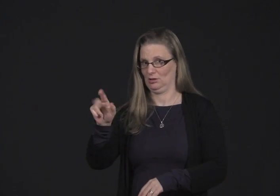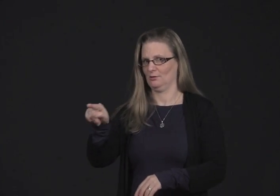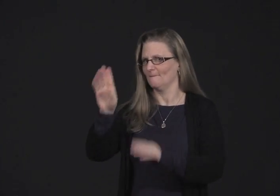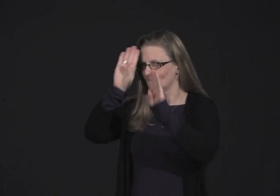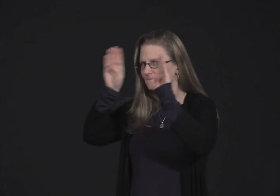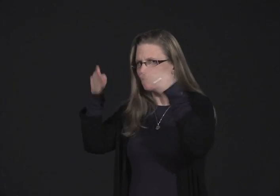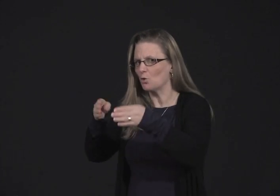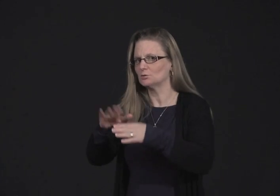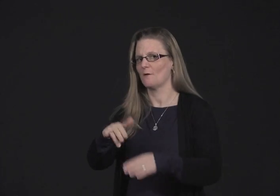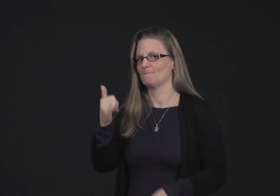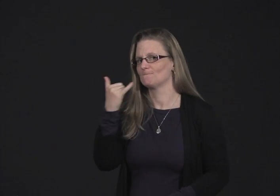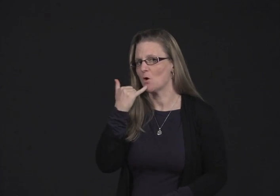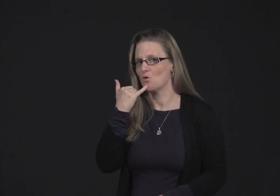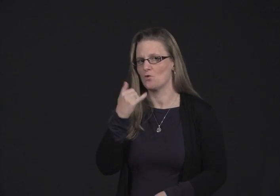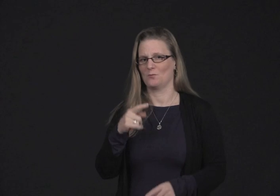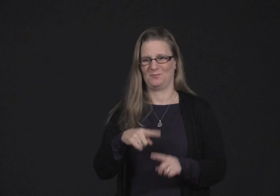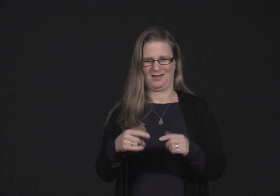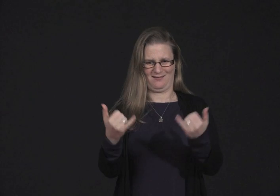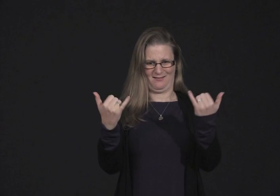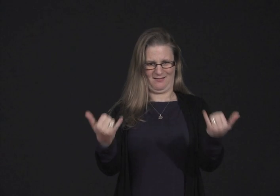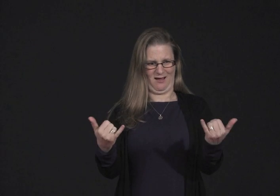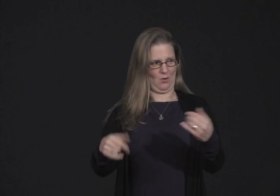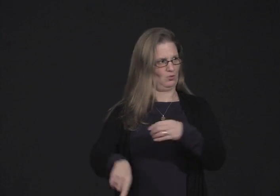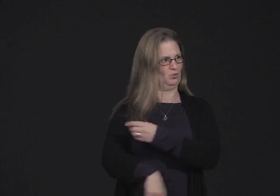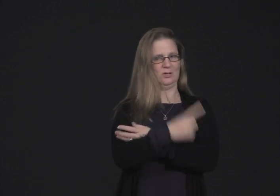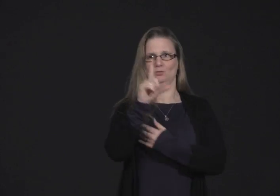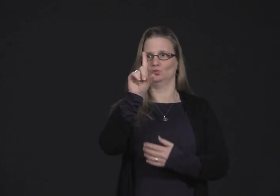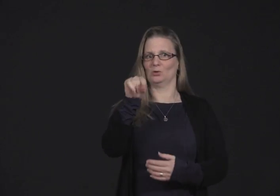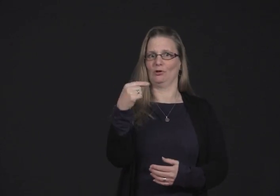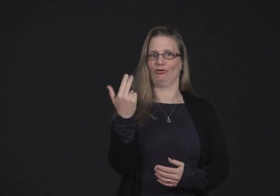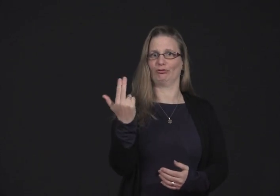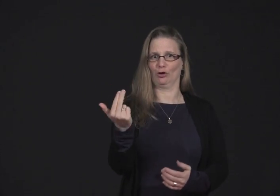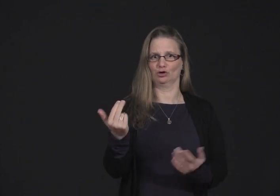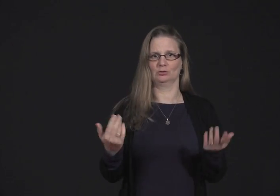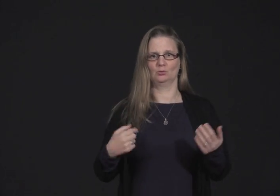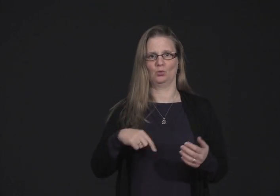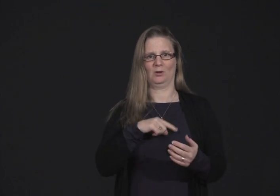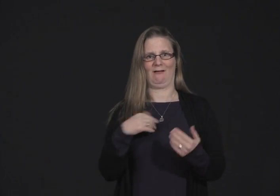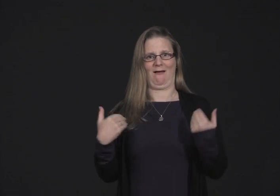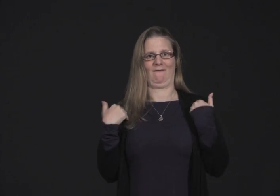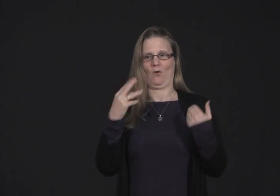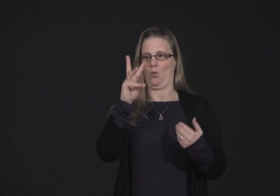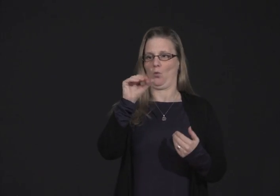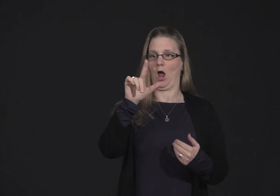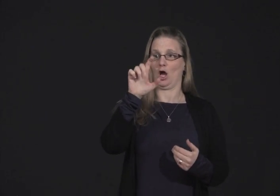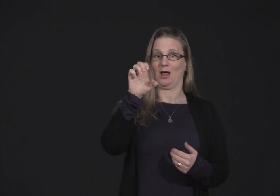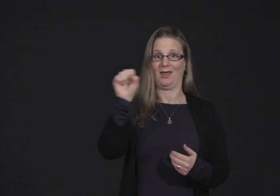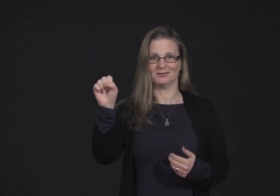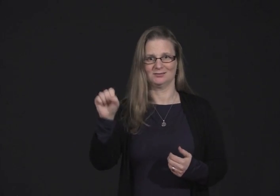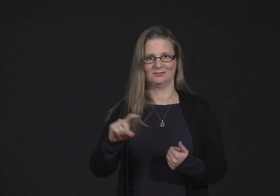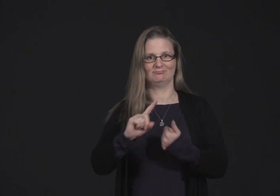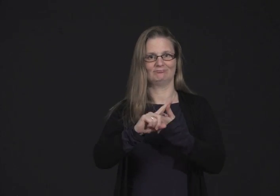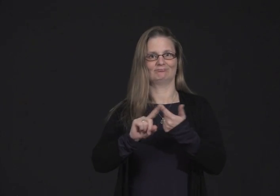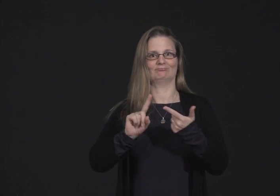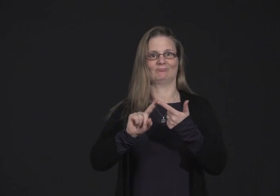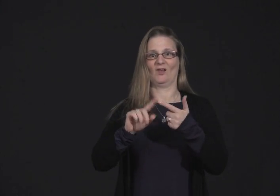focuses primarily on the use of the telephone. However, when we look at current standards in 2013, we're dealing with things like wireless,